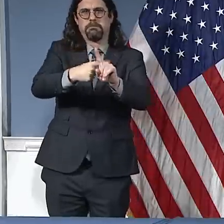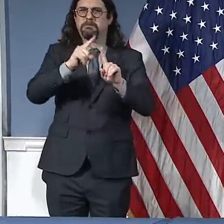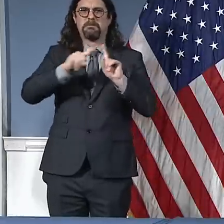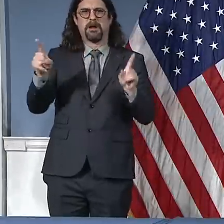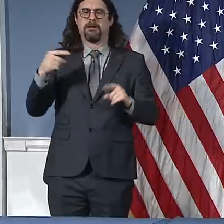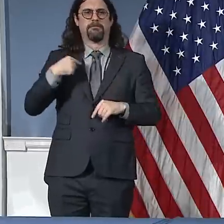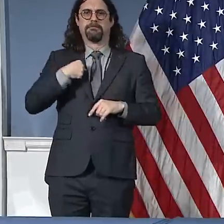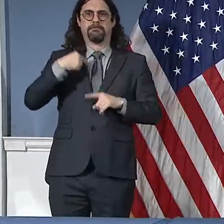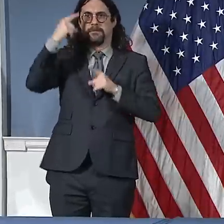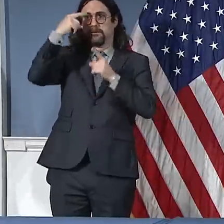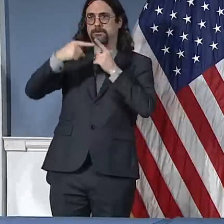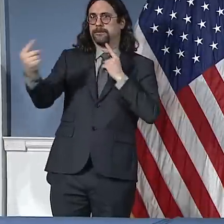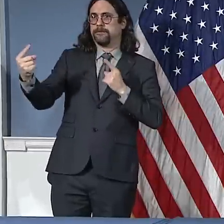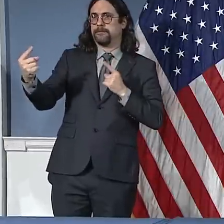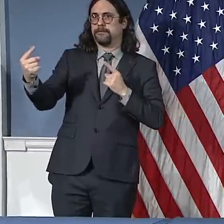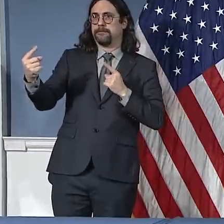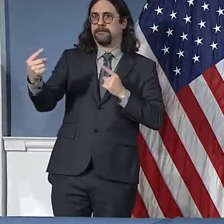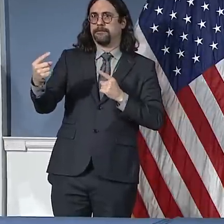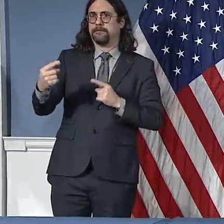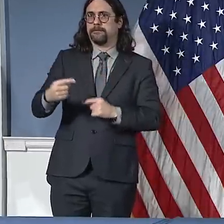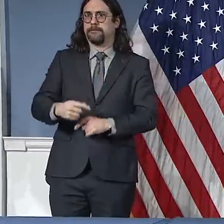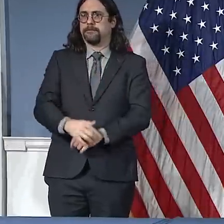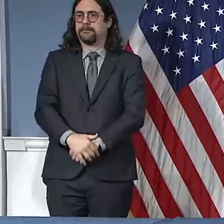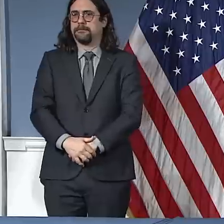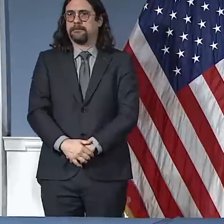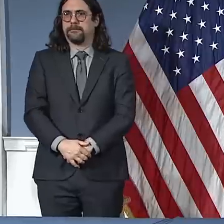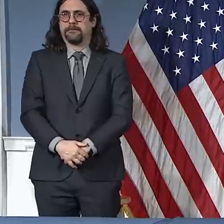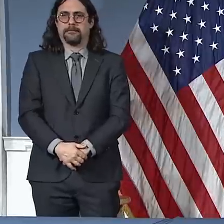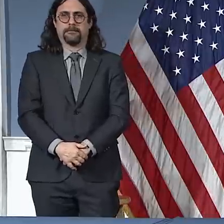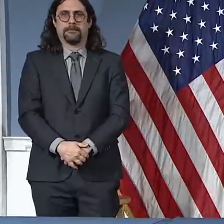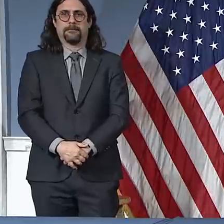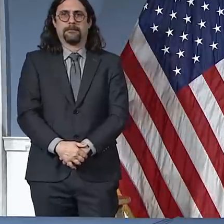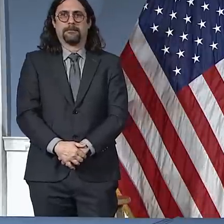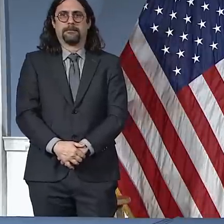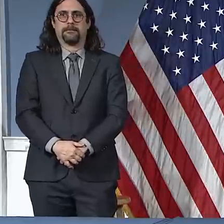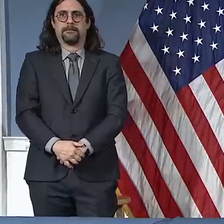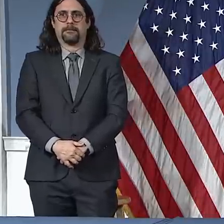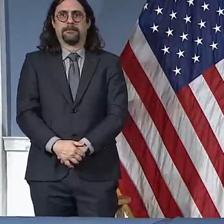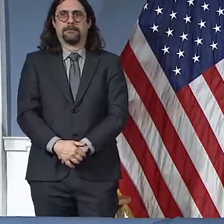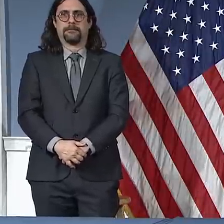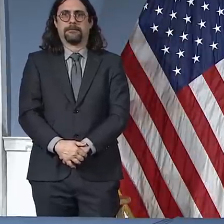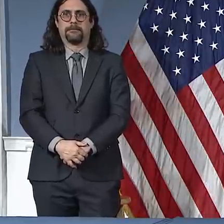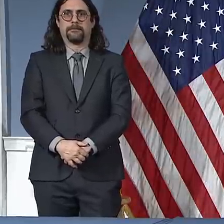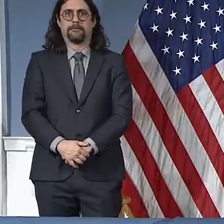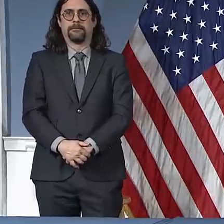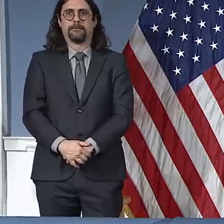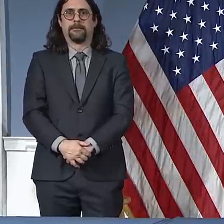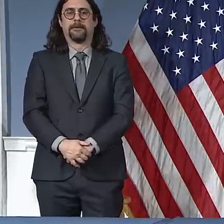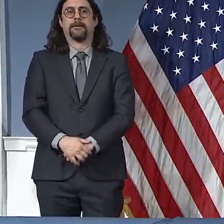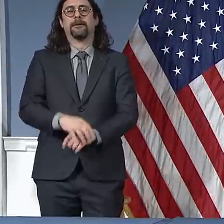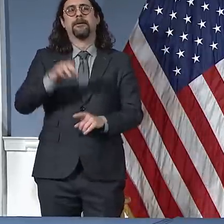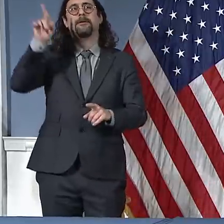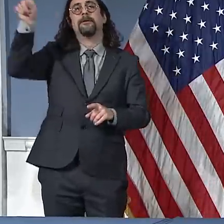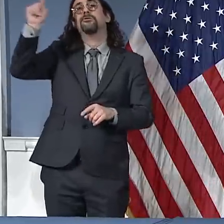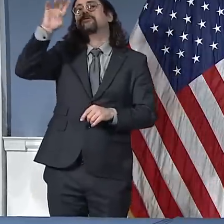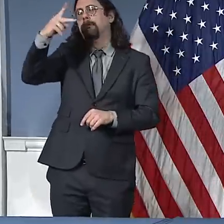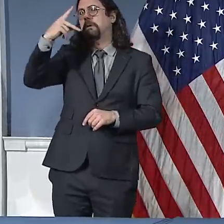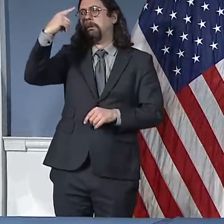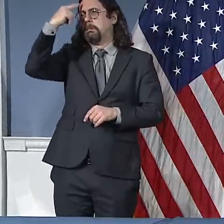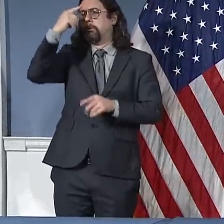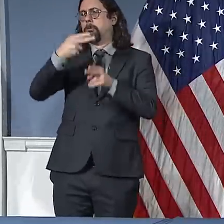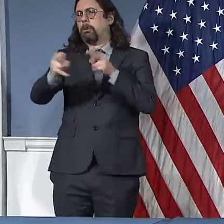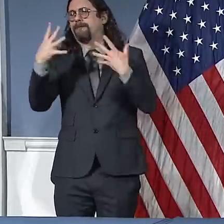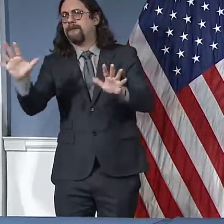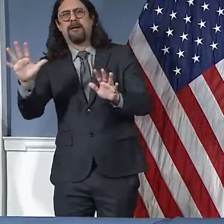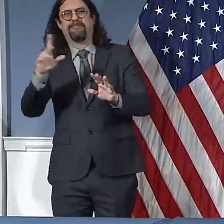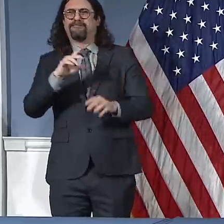of the country. But right now, we are looking at months. And I'm going to say it again because people deserve the honest truth that we are